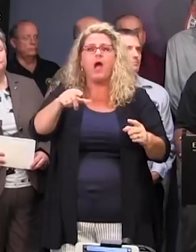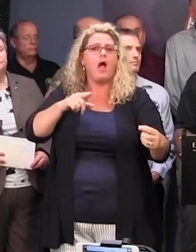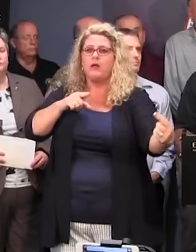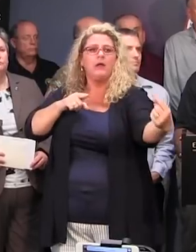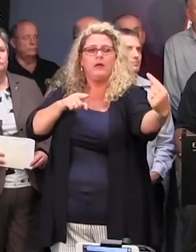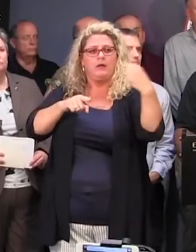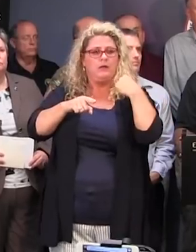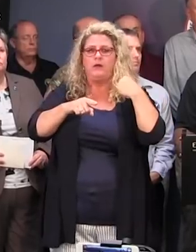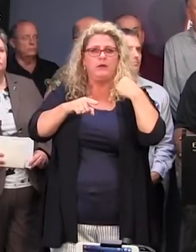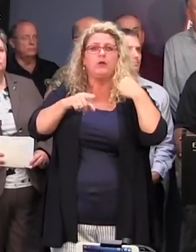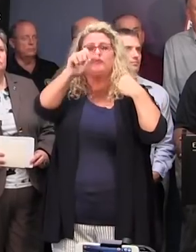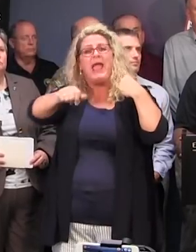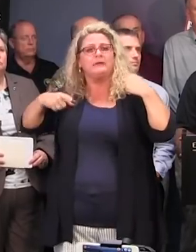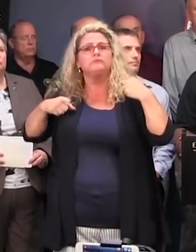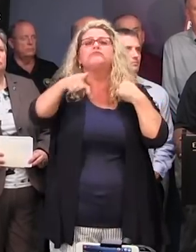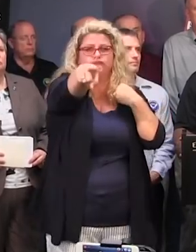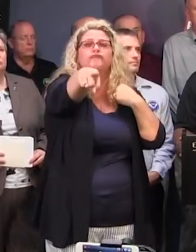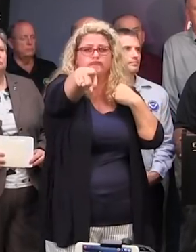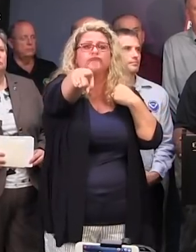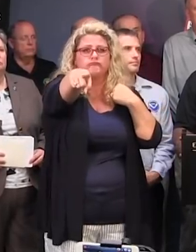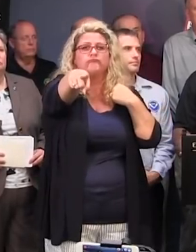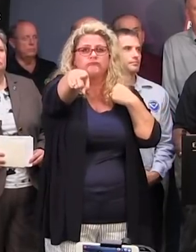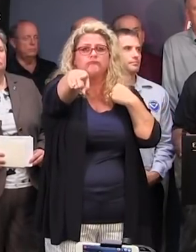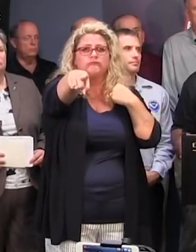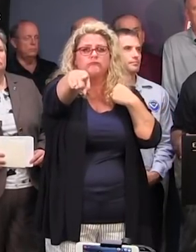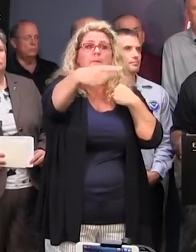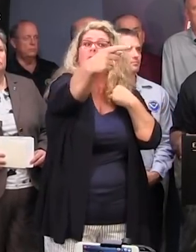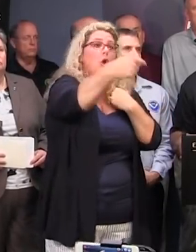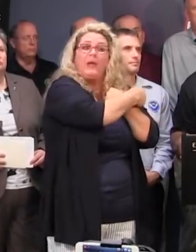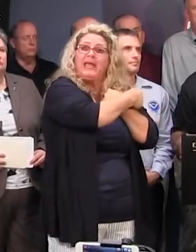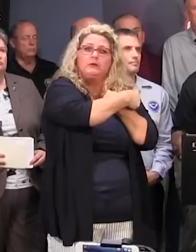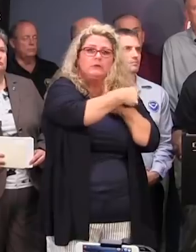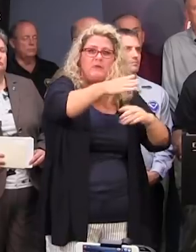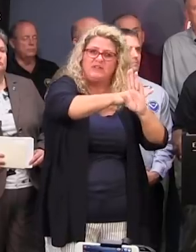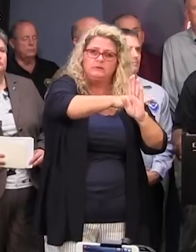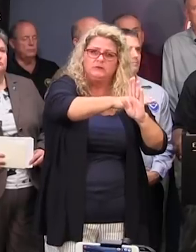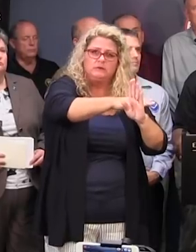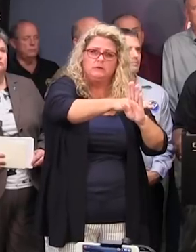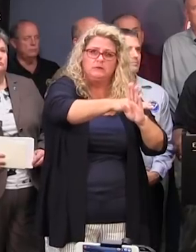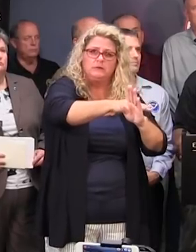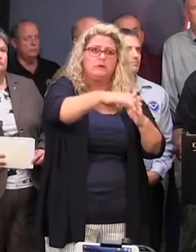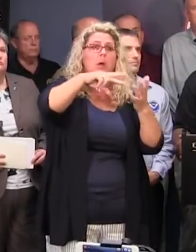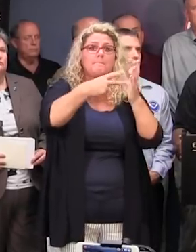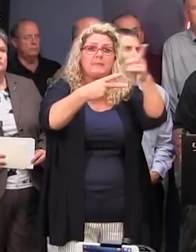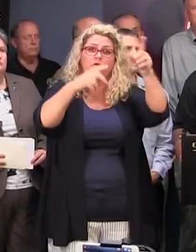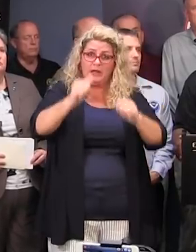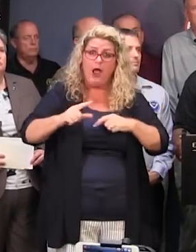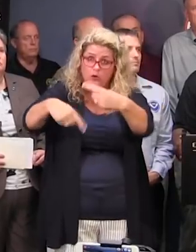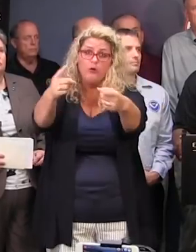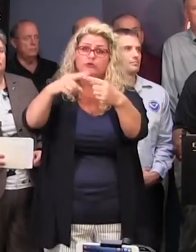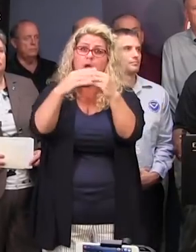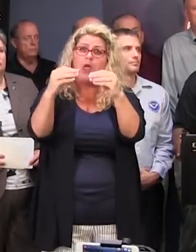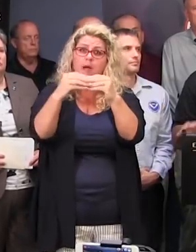6 p.m. Still, you can't make it to Charleston on that route. You will not be able to make it to Charleston to Columbia on that route, correct?